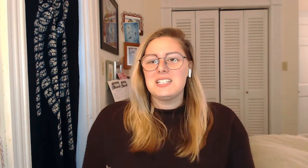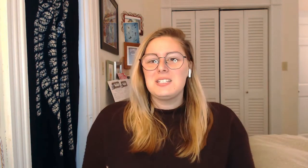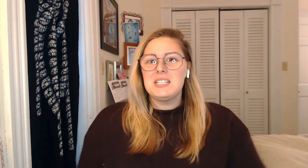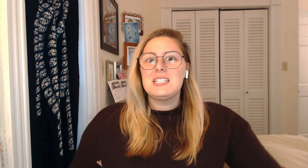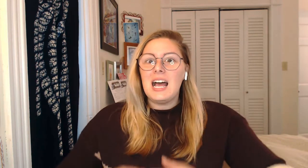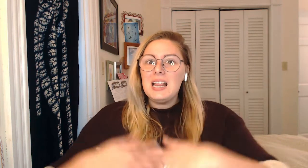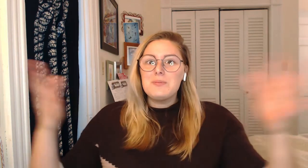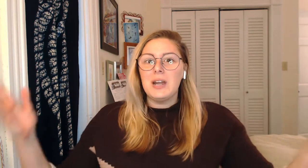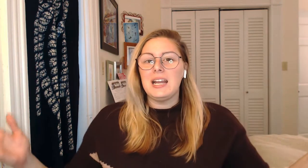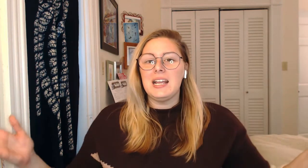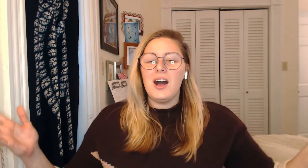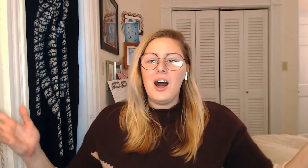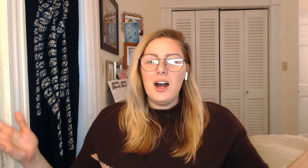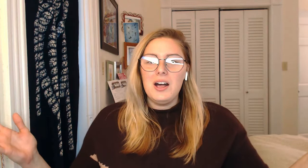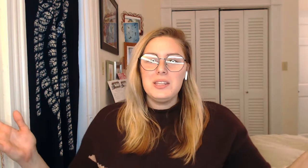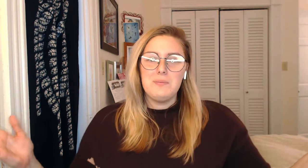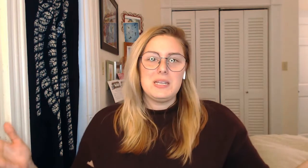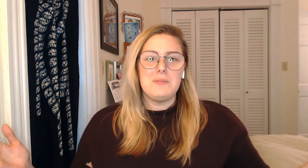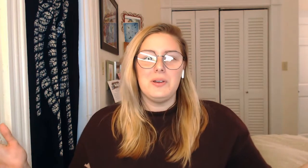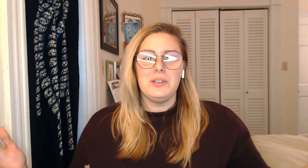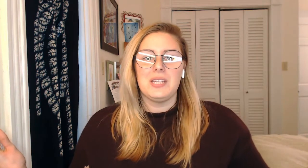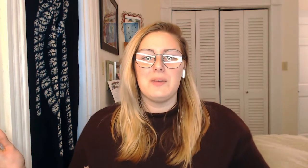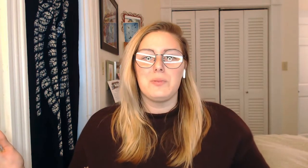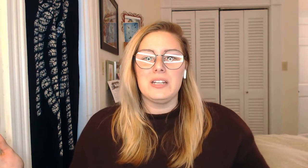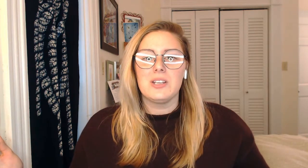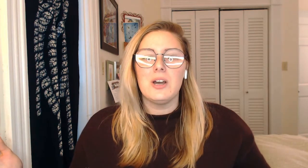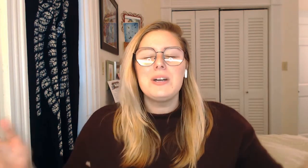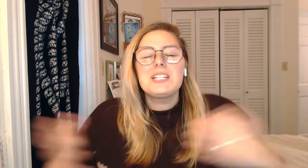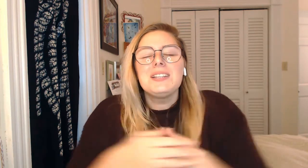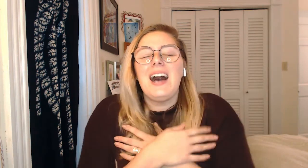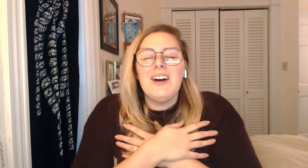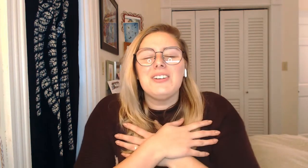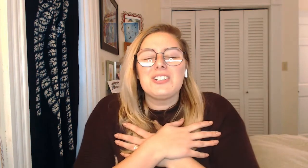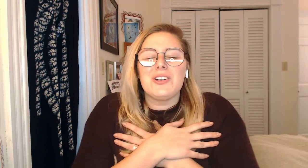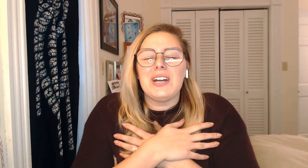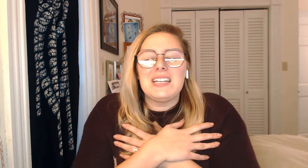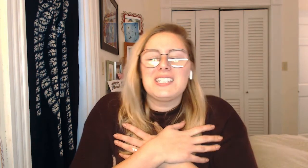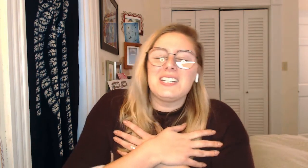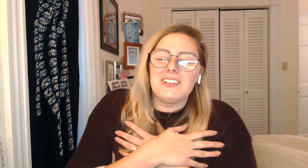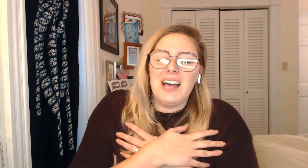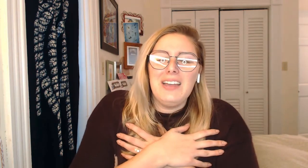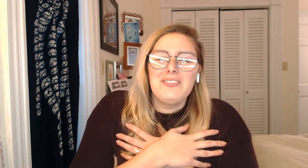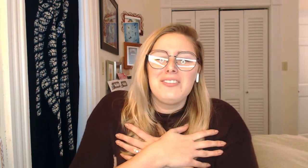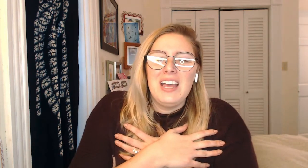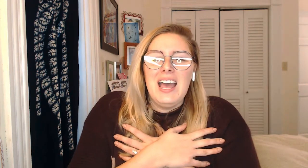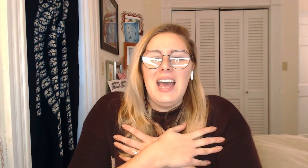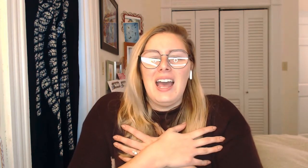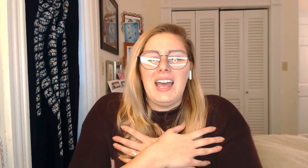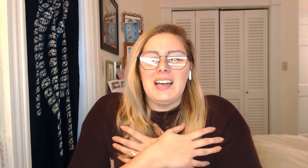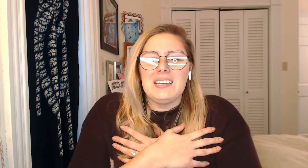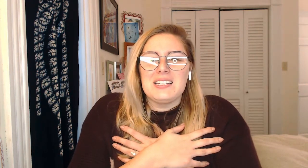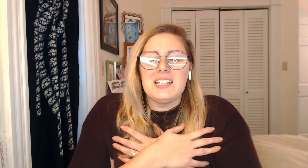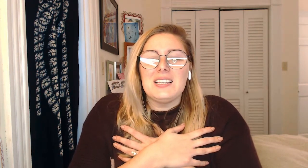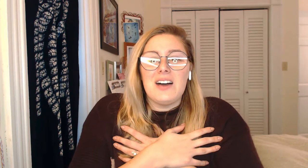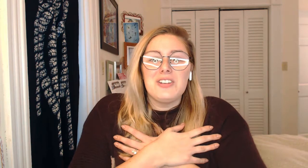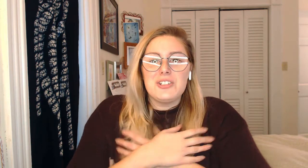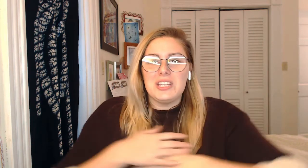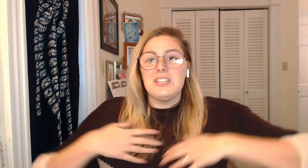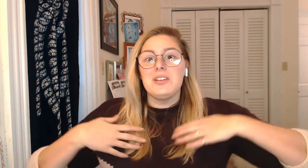be celebrating all the people that bring so much love and joy into your life. And the love and joy that you can bring